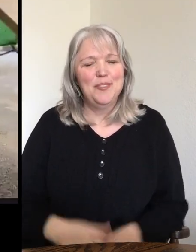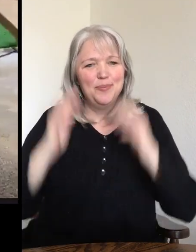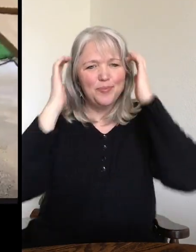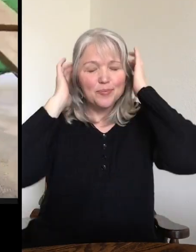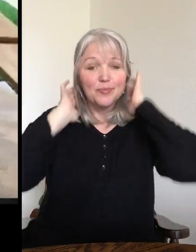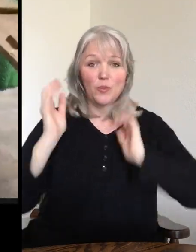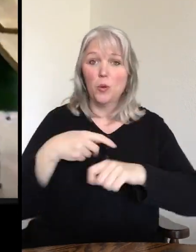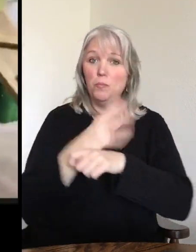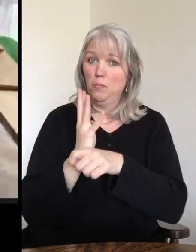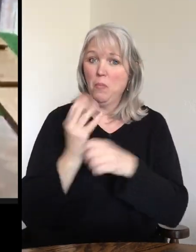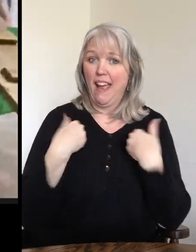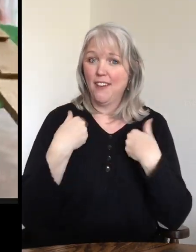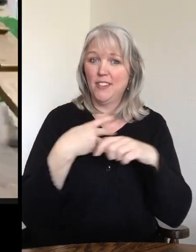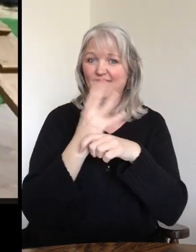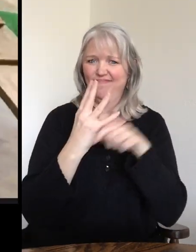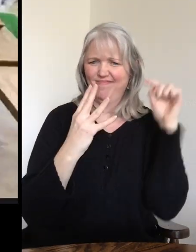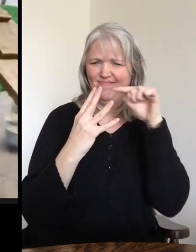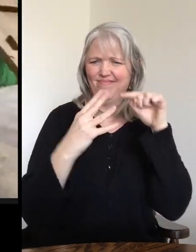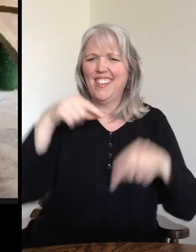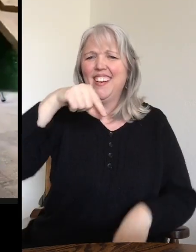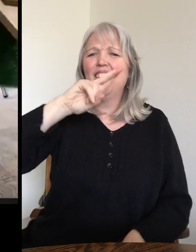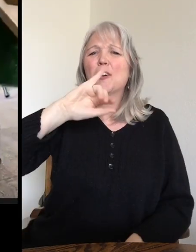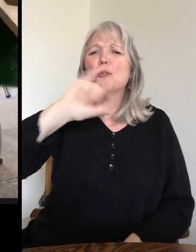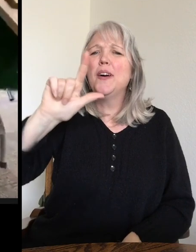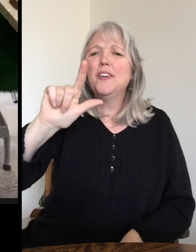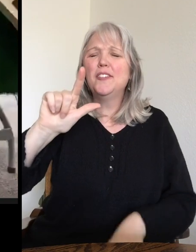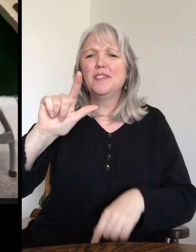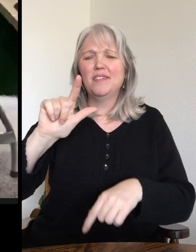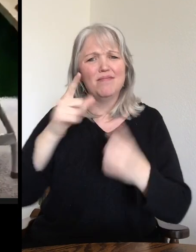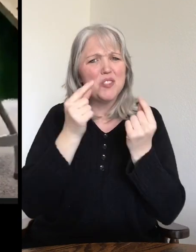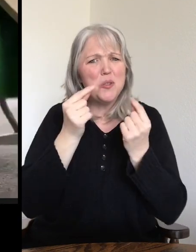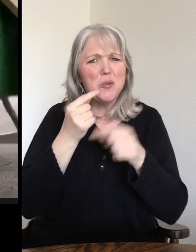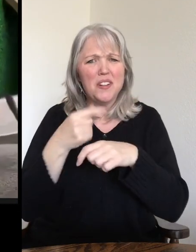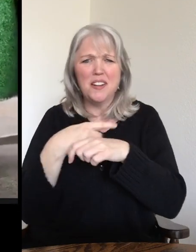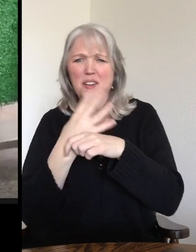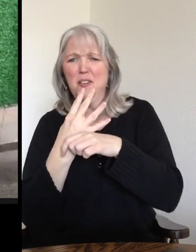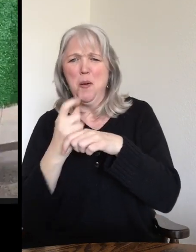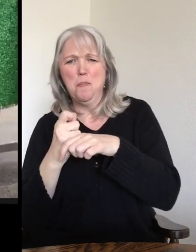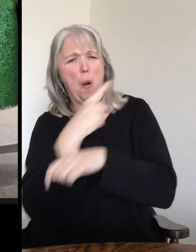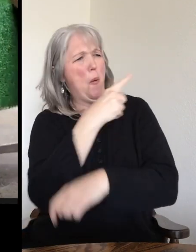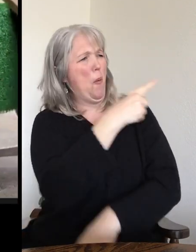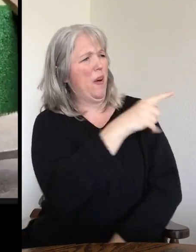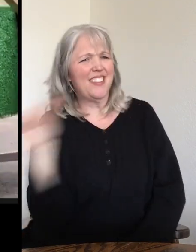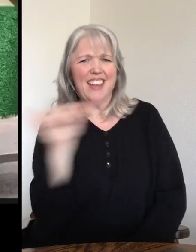So porcupines do have quills all over their body. They do not shoot them out like most cartoons may